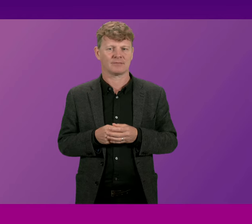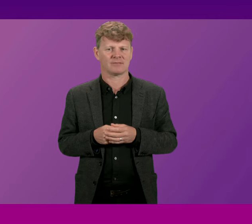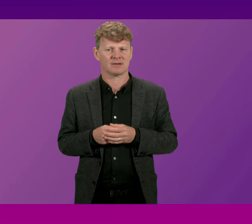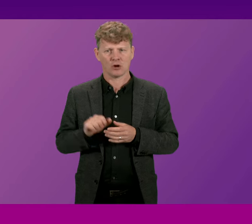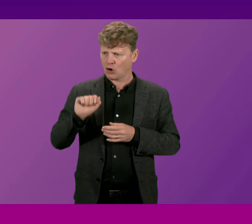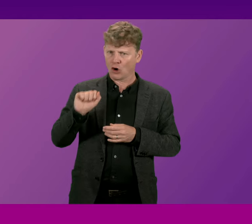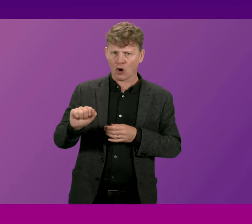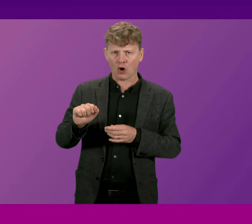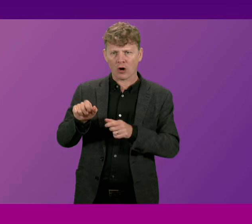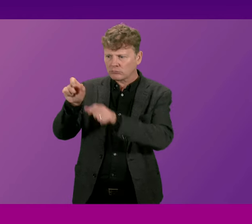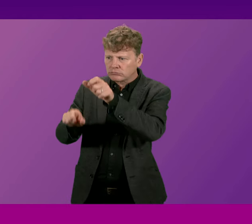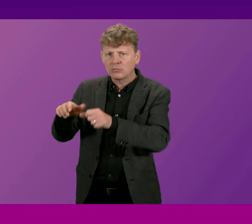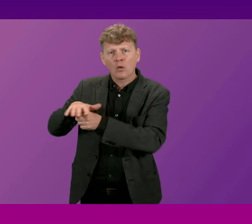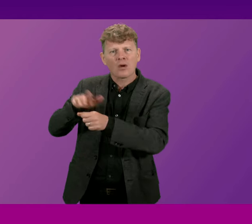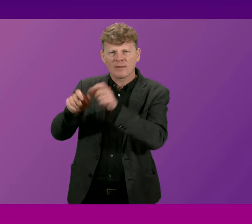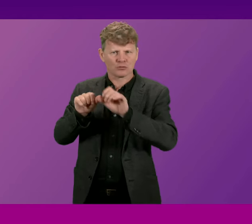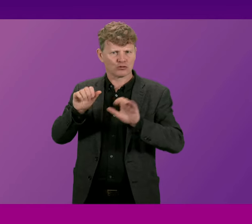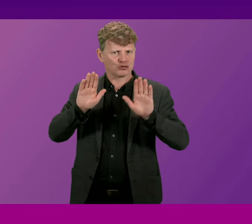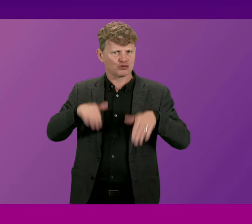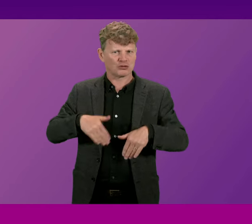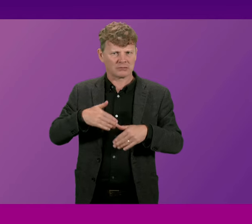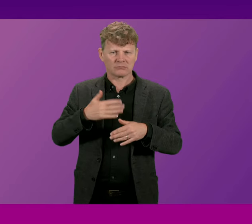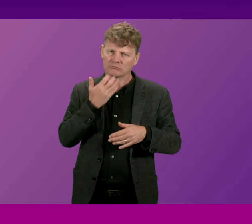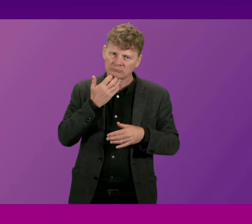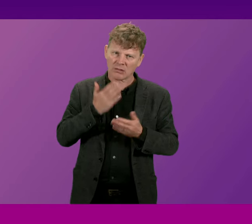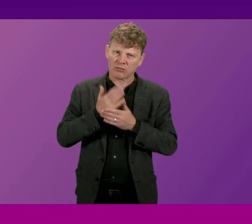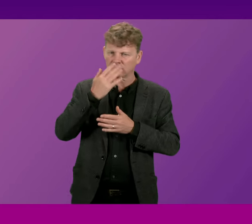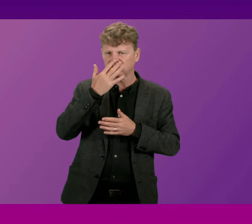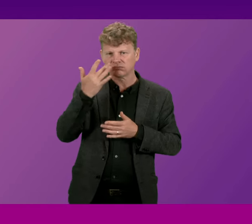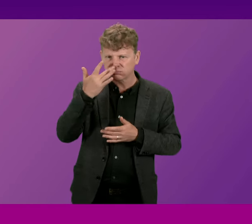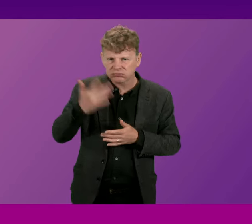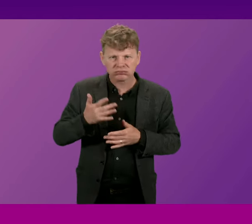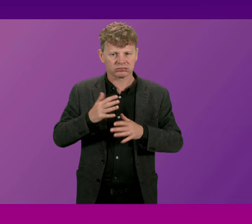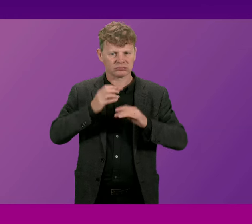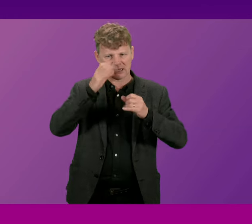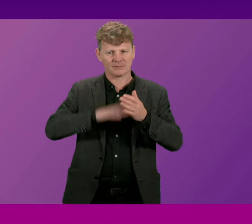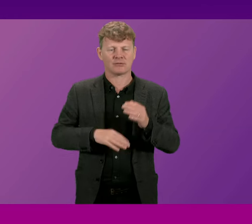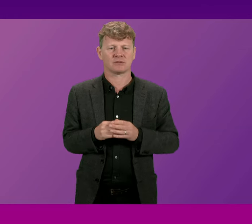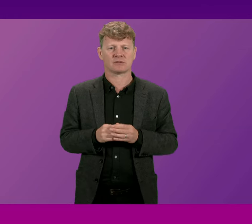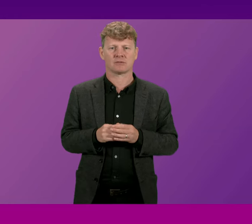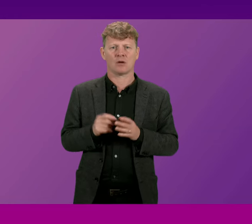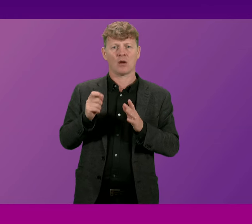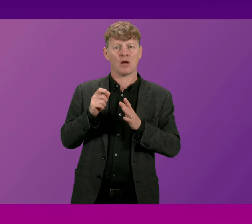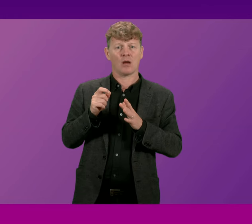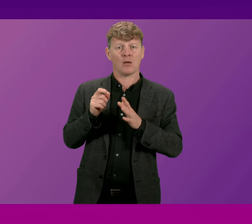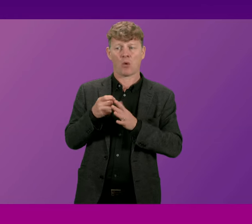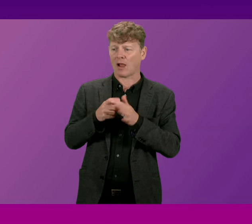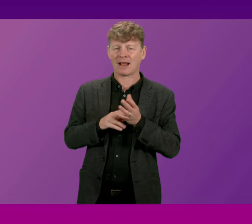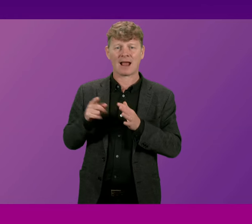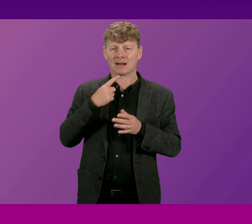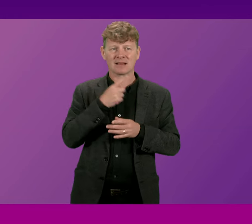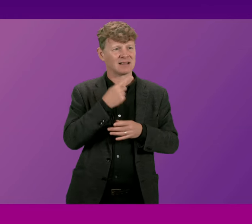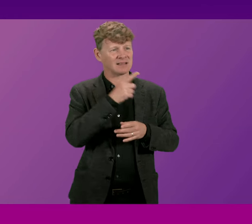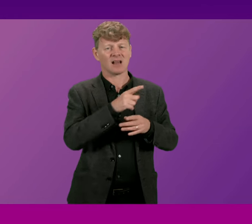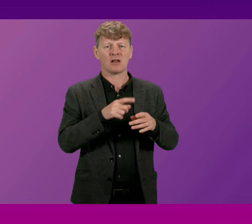constituents should not have to endure that experience Paul O'Kane Deeply disappointing unjustifiable and a breach of